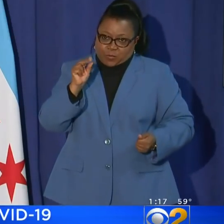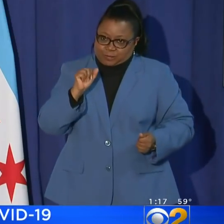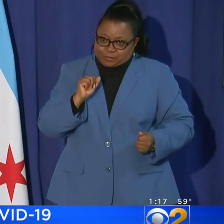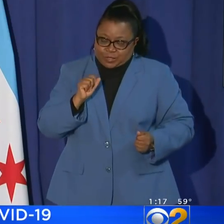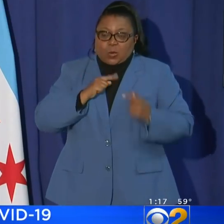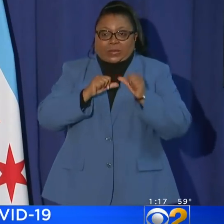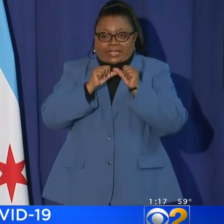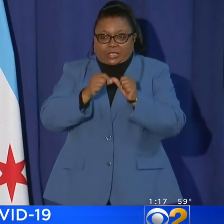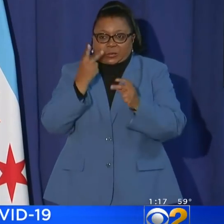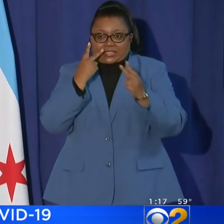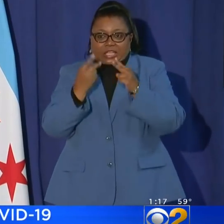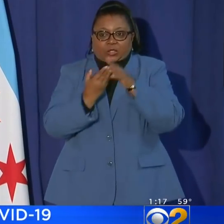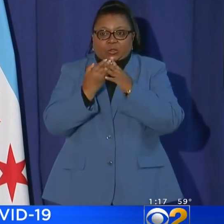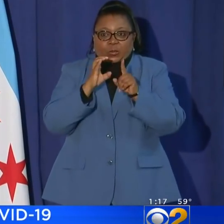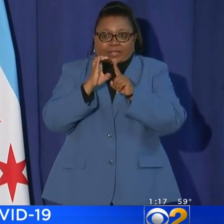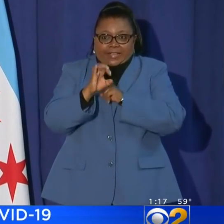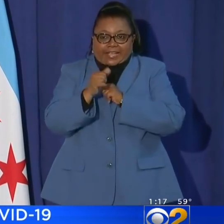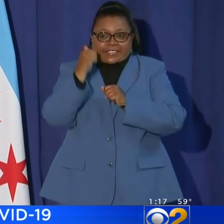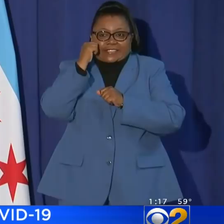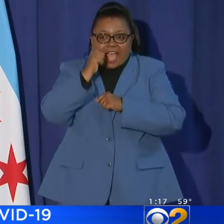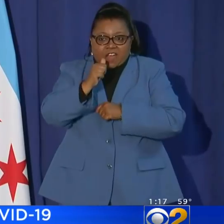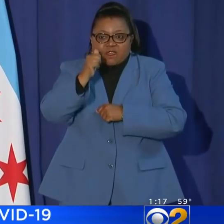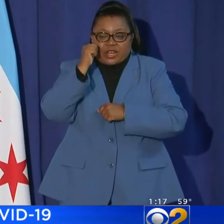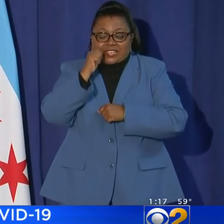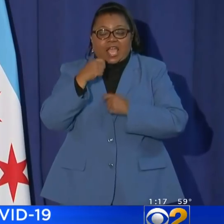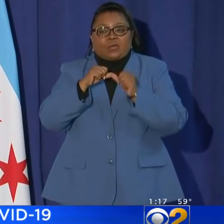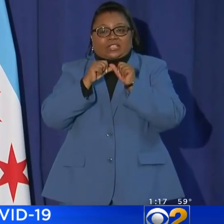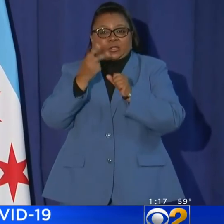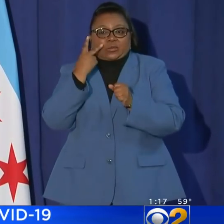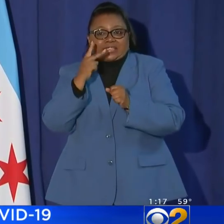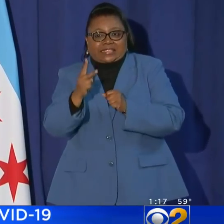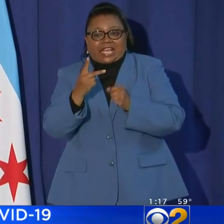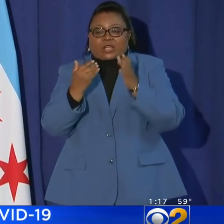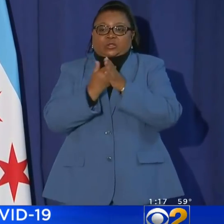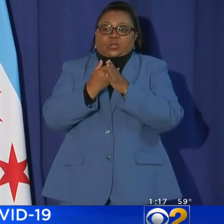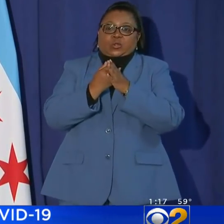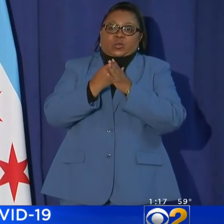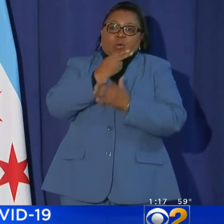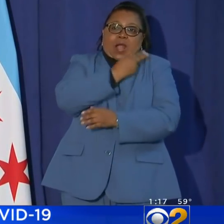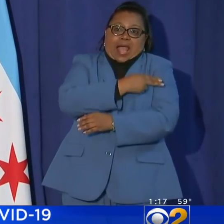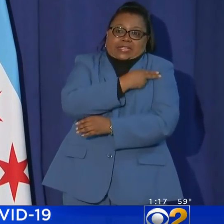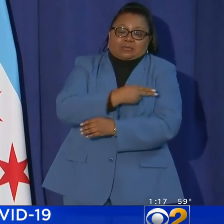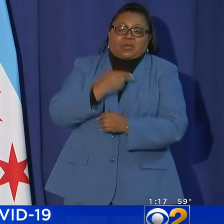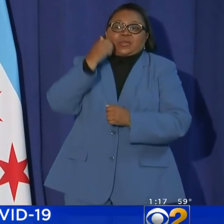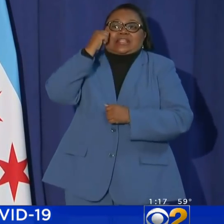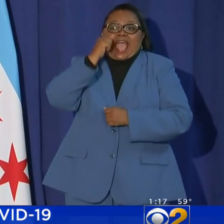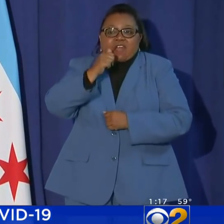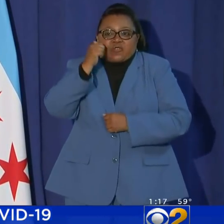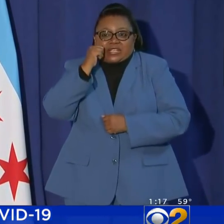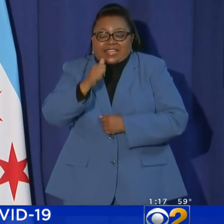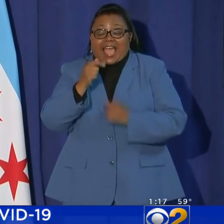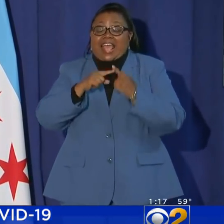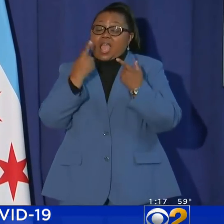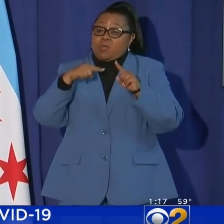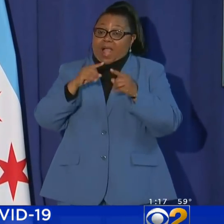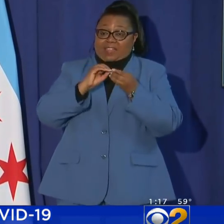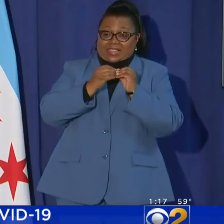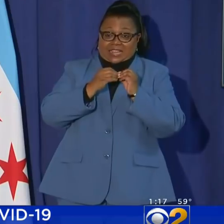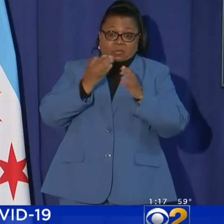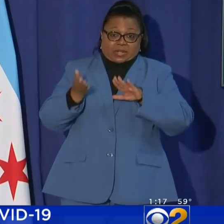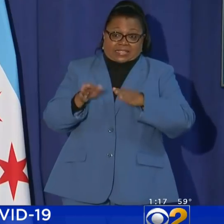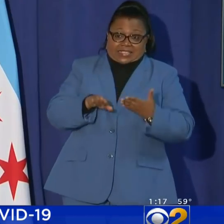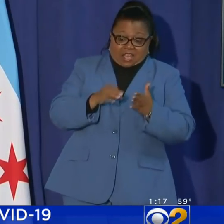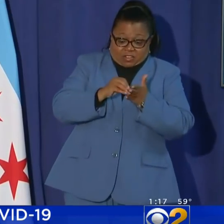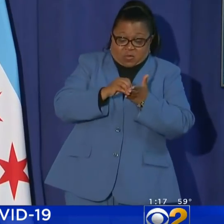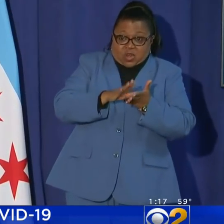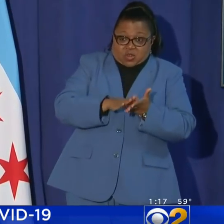We continue to see new cases every single day. We continue to see new hospitalizations every single day. And while the number of deaths